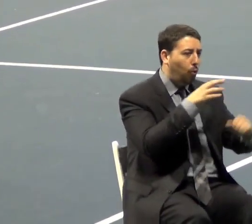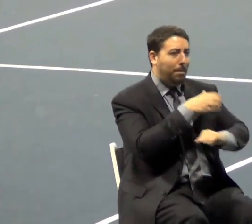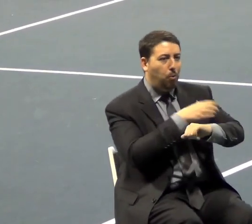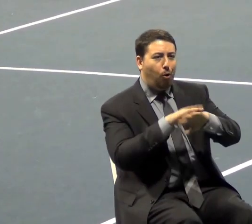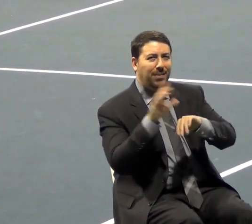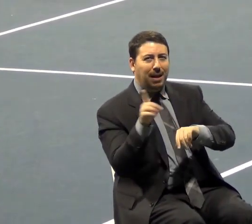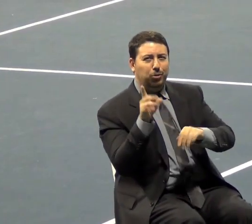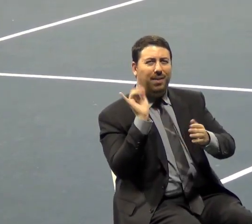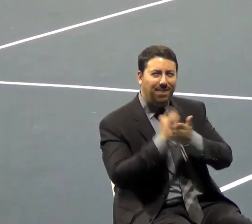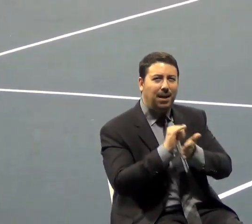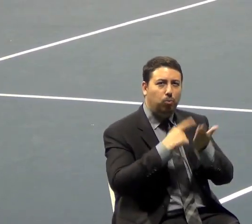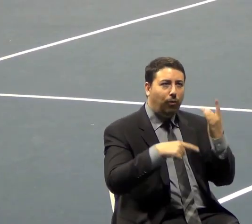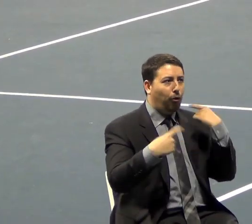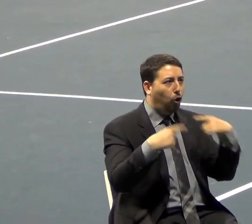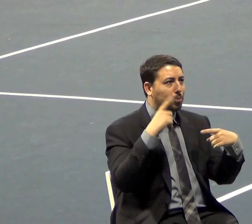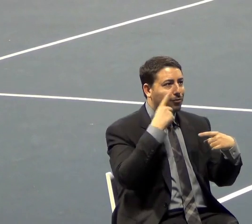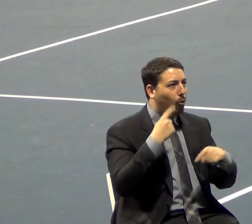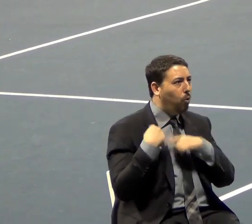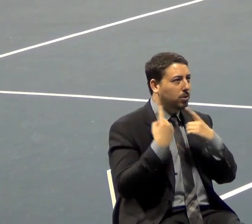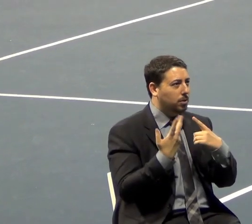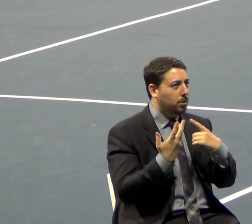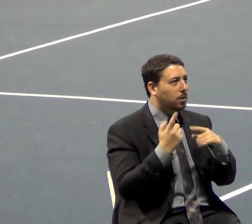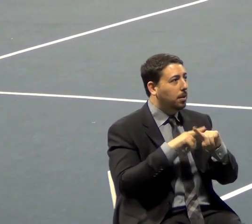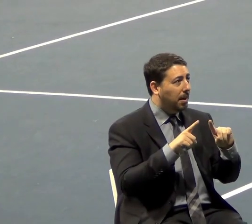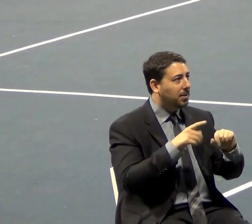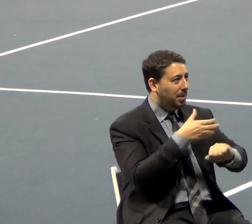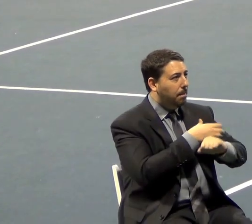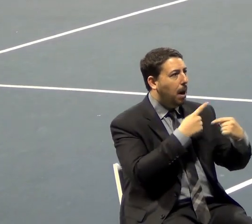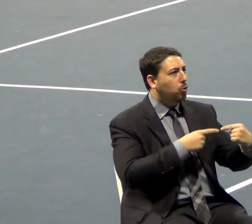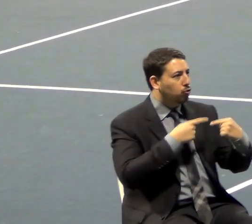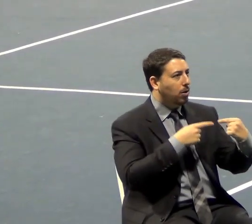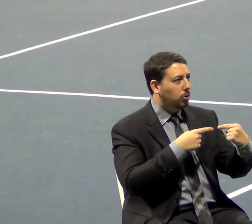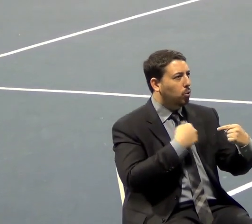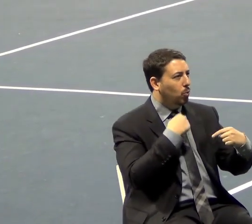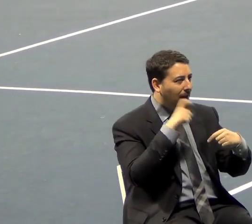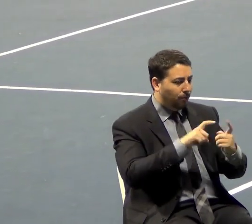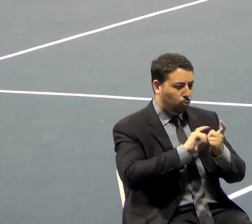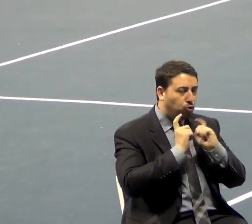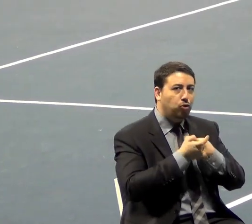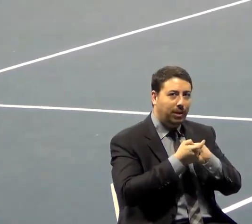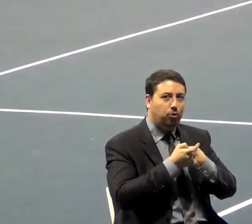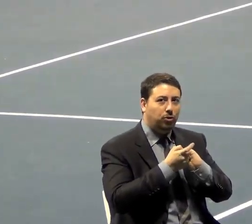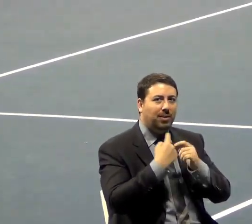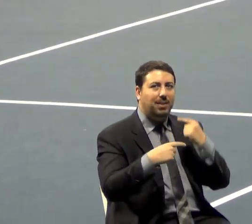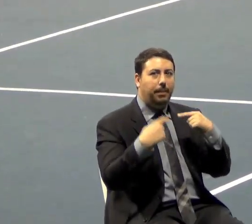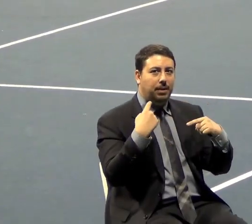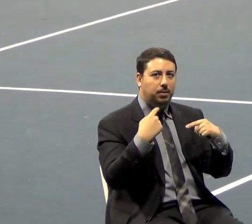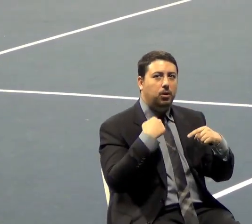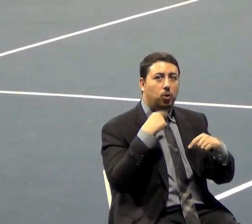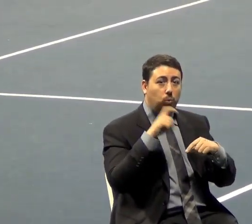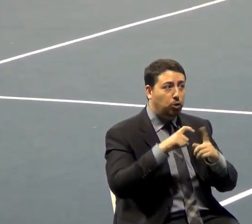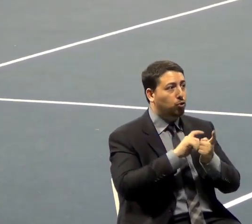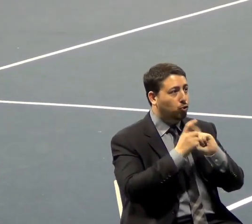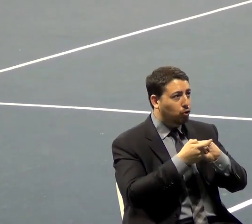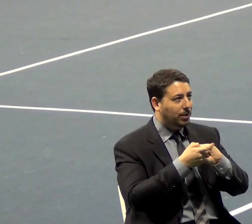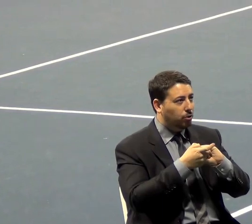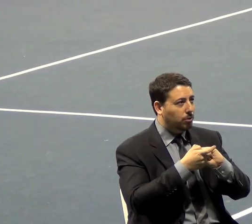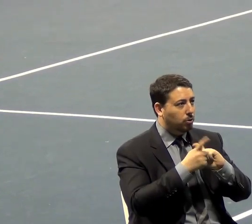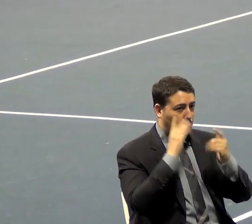argument's about. But it's a power struggle. We have to change that debate. We have to change it to those who